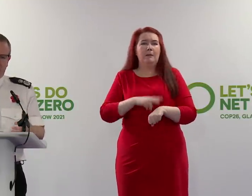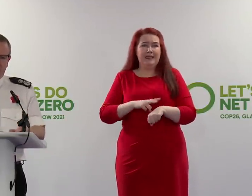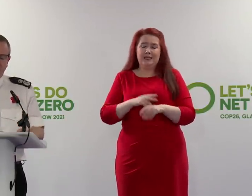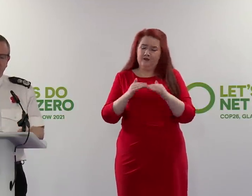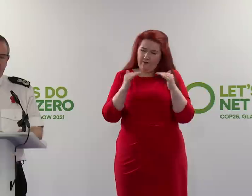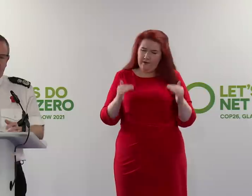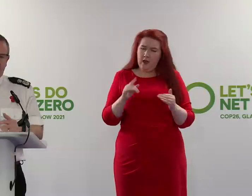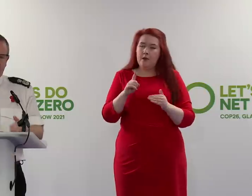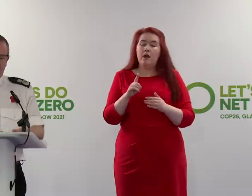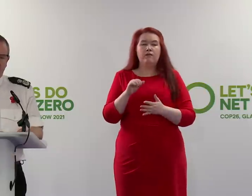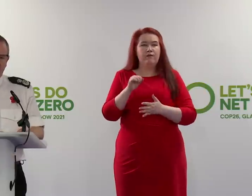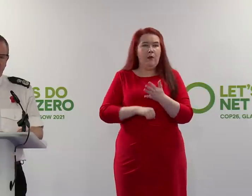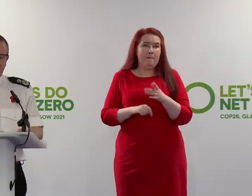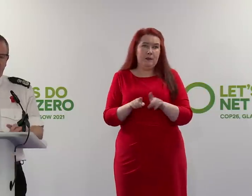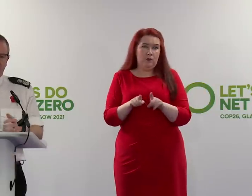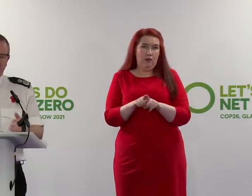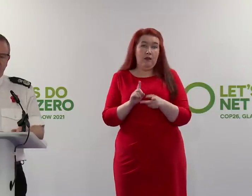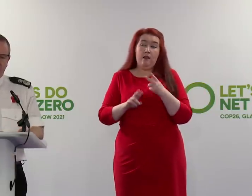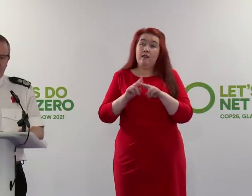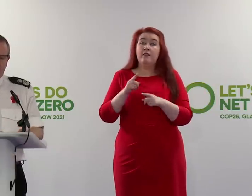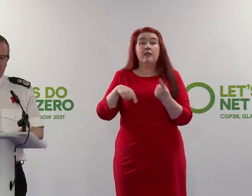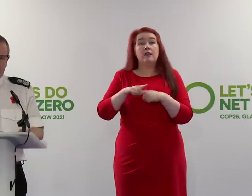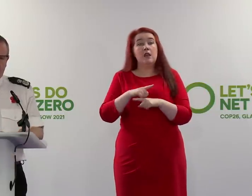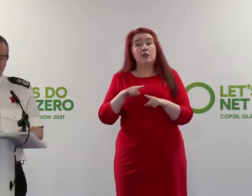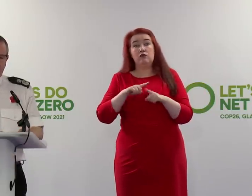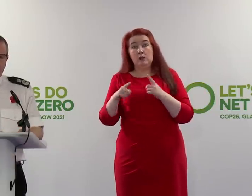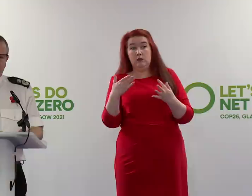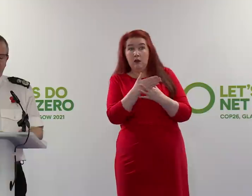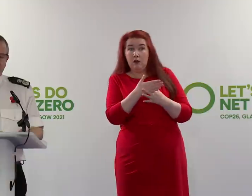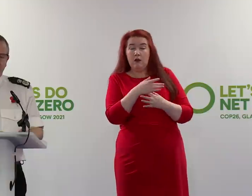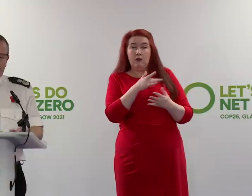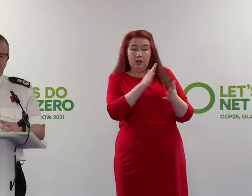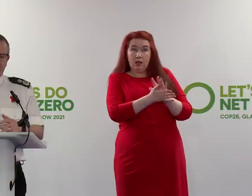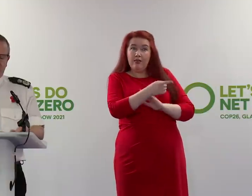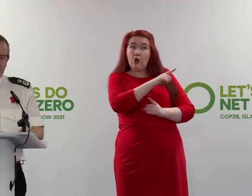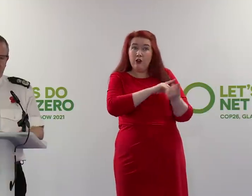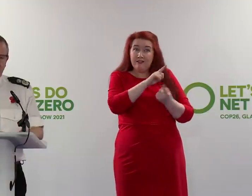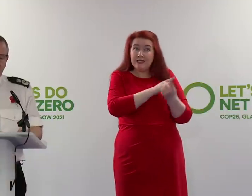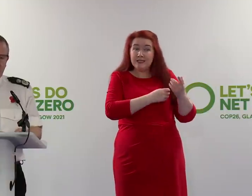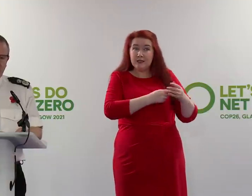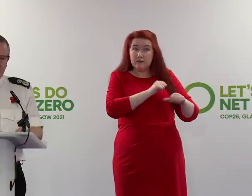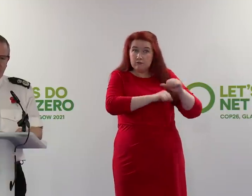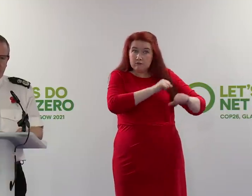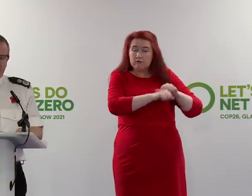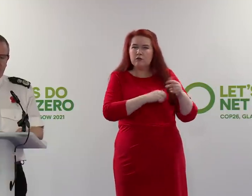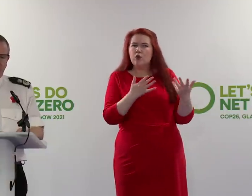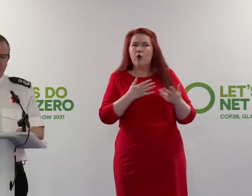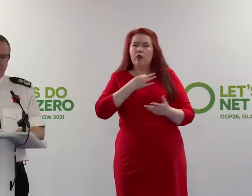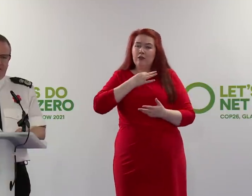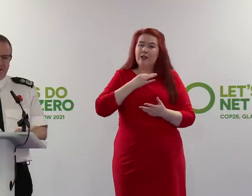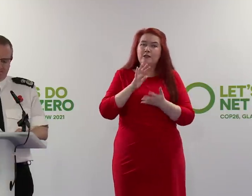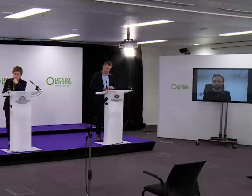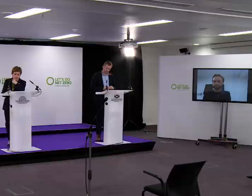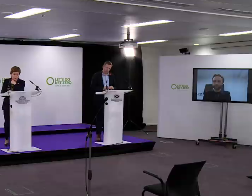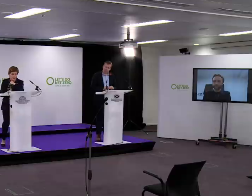be policed firmly if there's any interference with the workings of the conference or there's any threat of damage or violence.